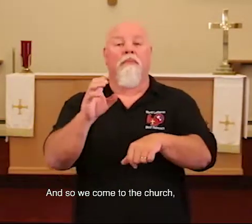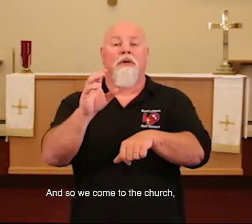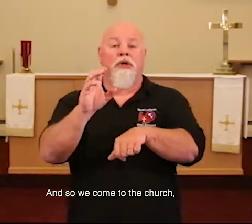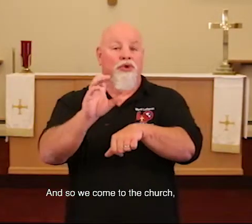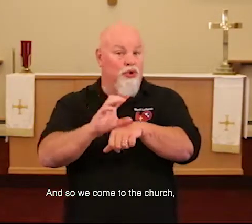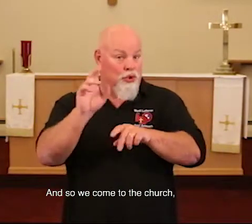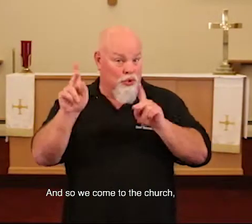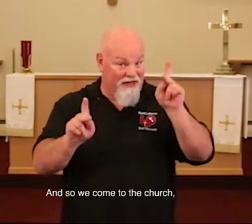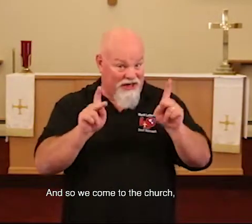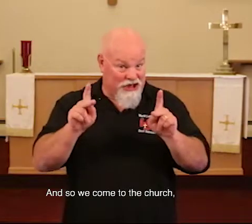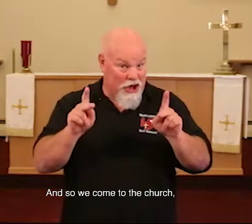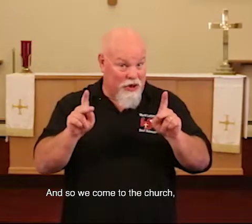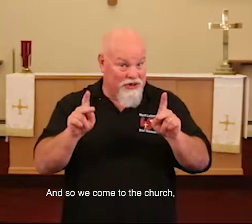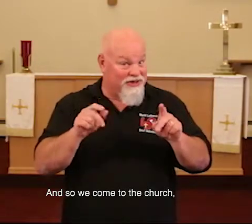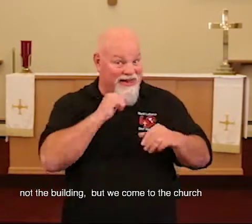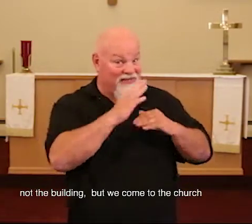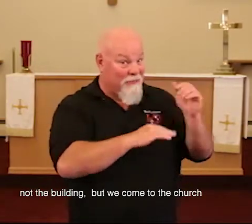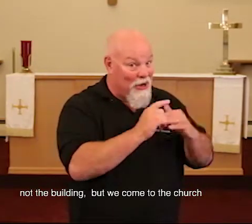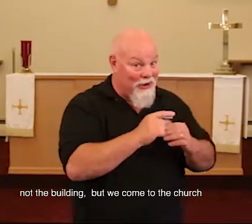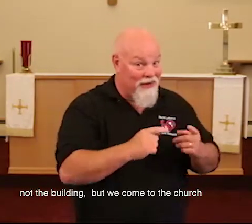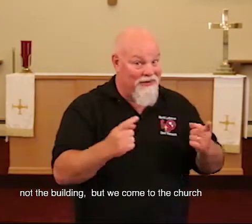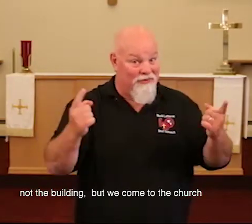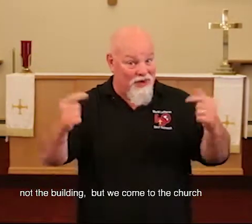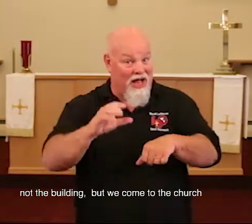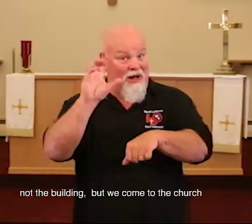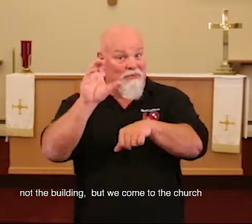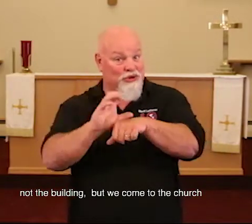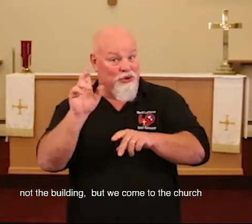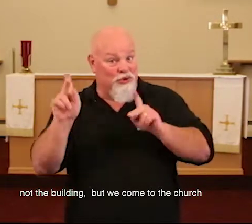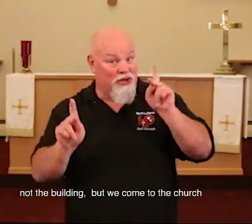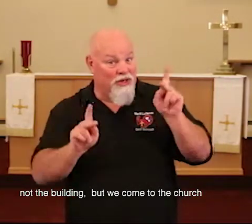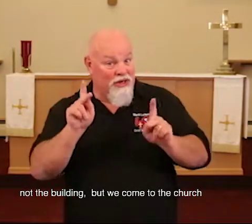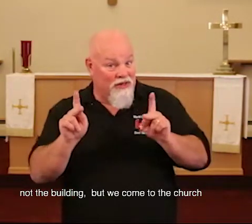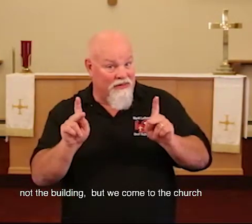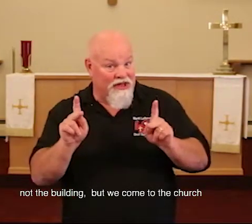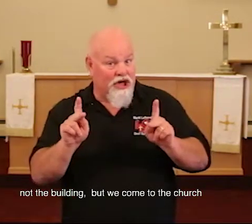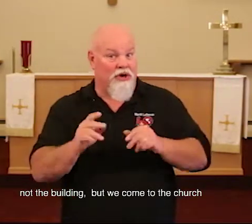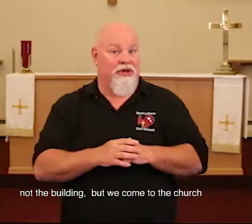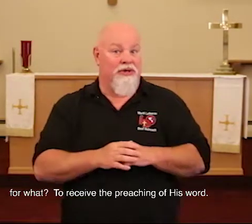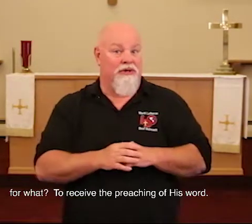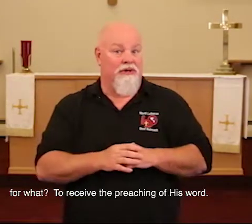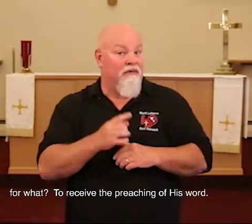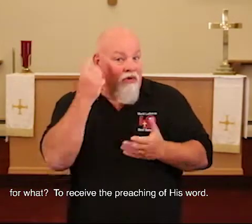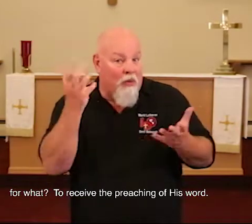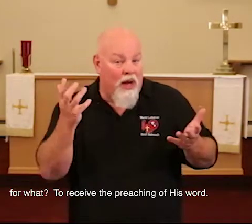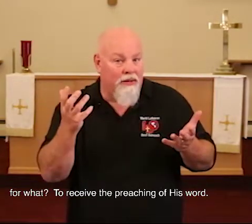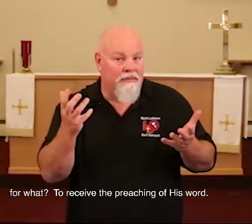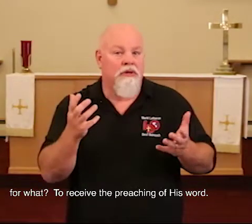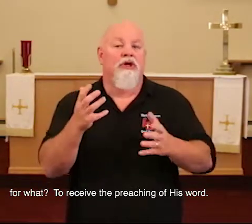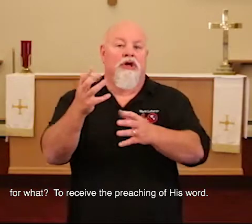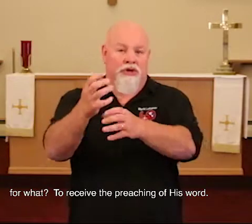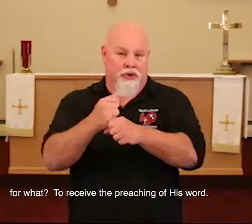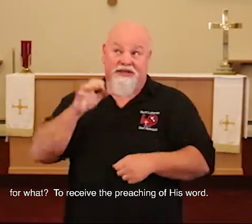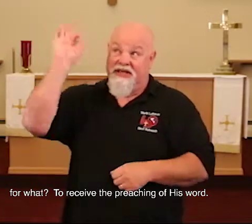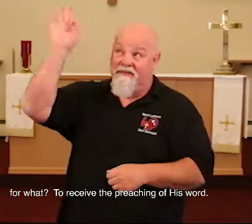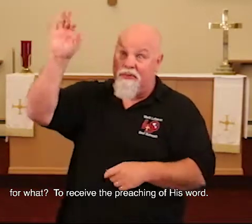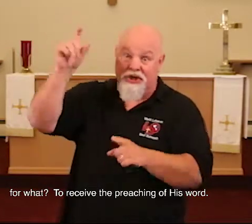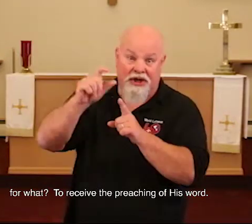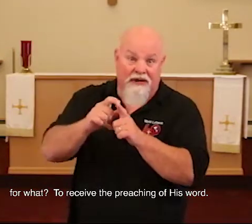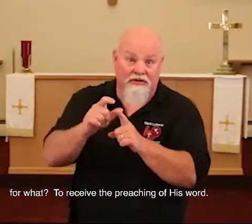to the church. Not the building. We come to the church. For what? To receive preaching of